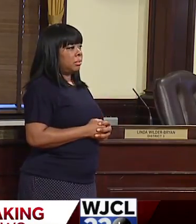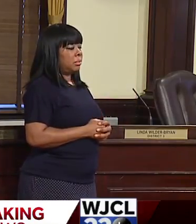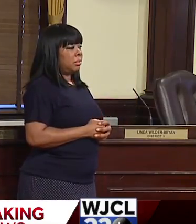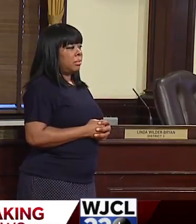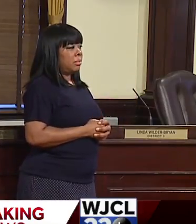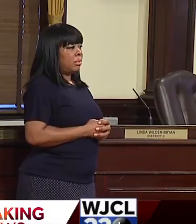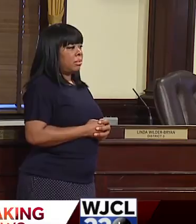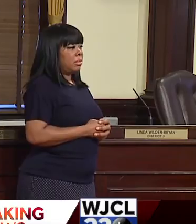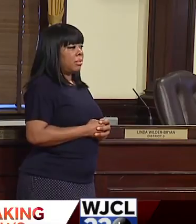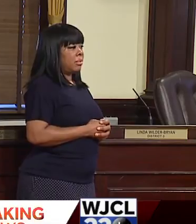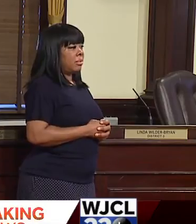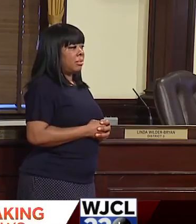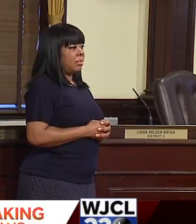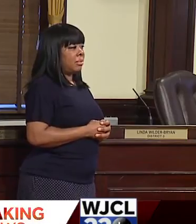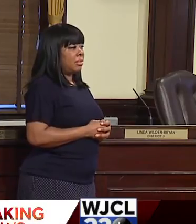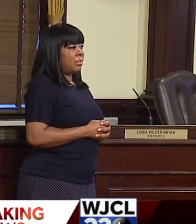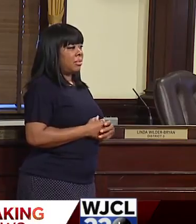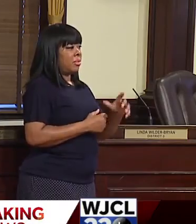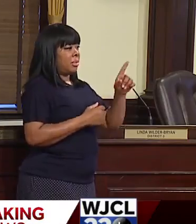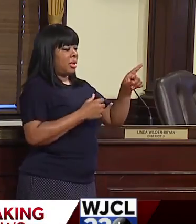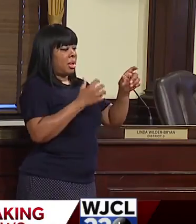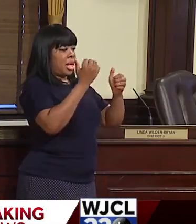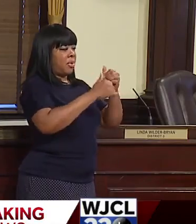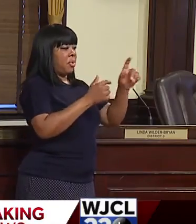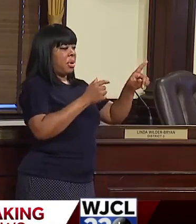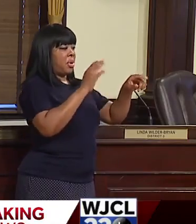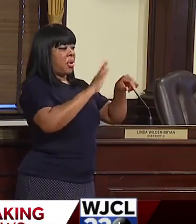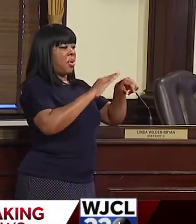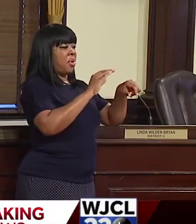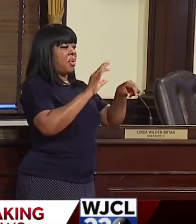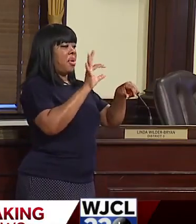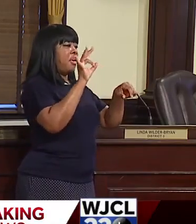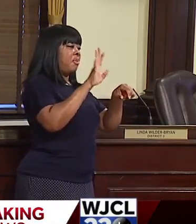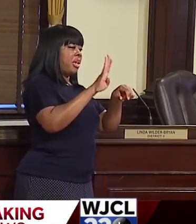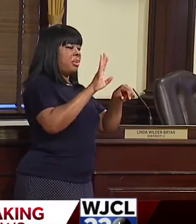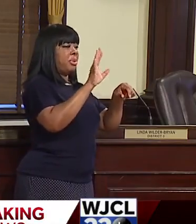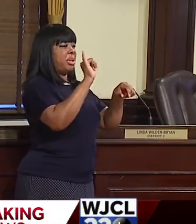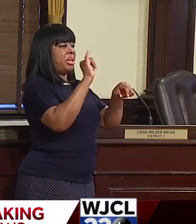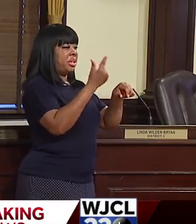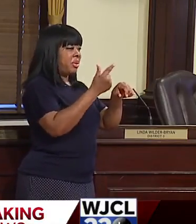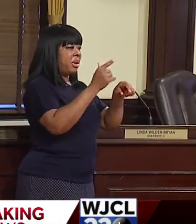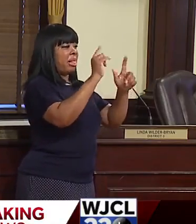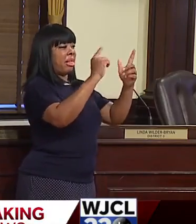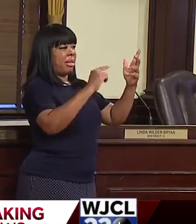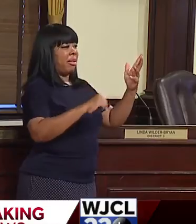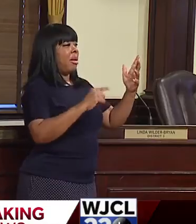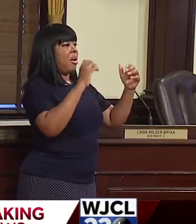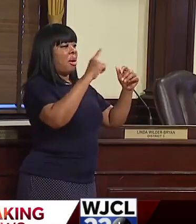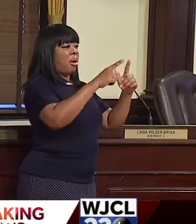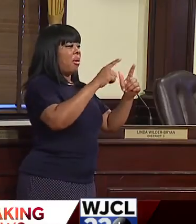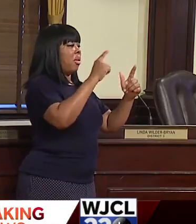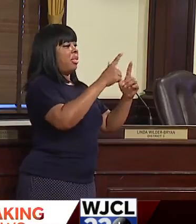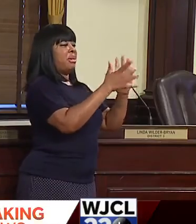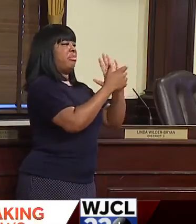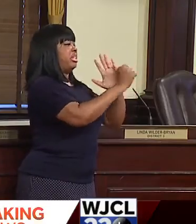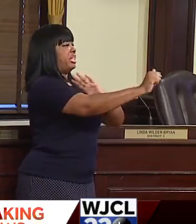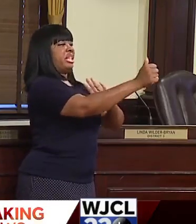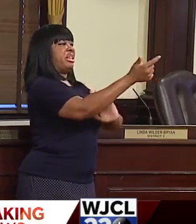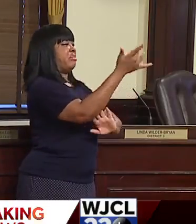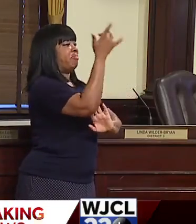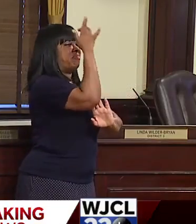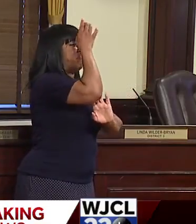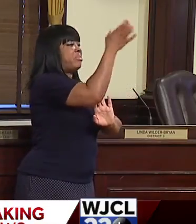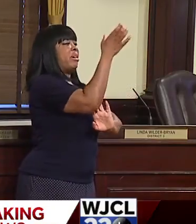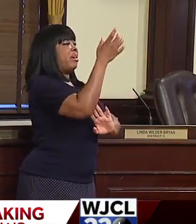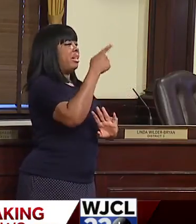Everybody on social media are now infectious disease, um, experts and epidemiologists. I mean, I mean, I've